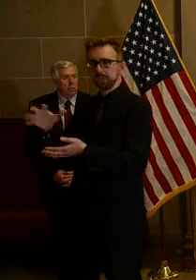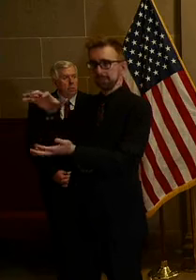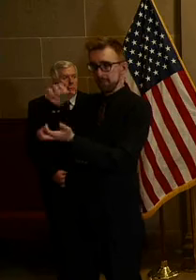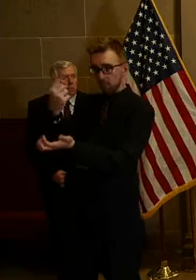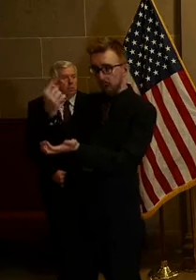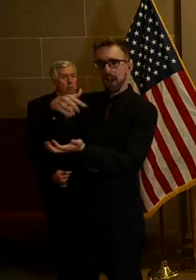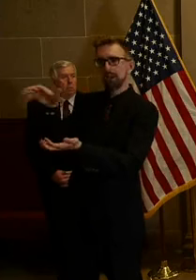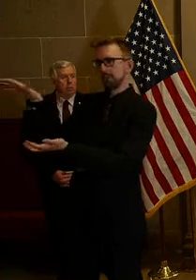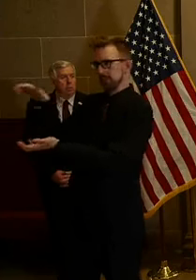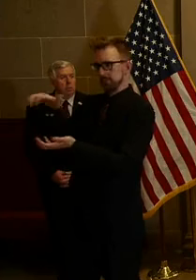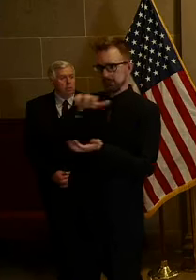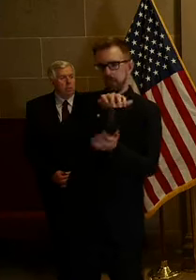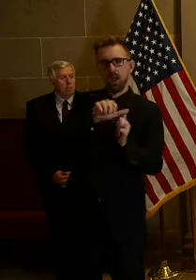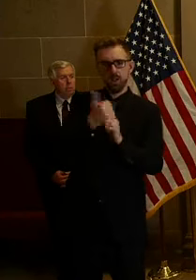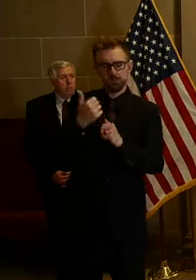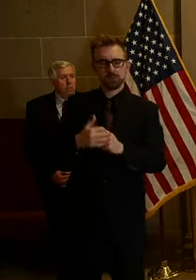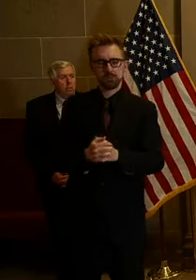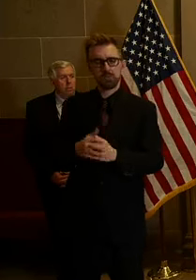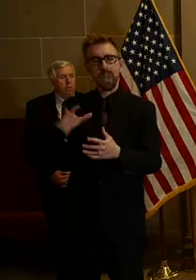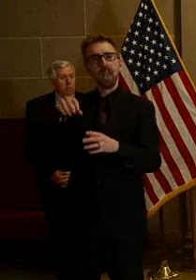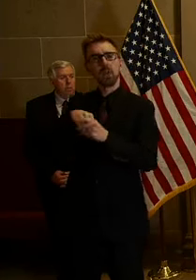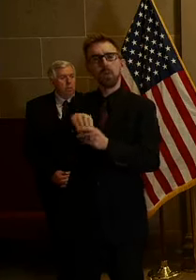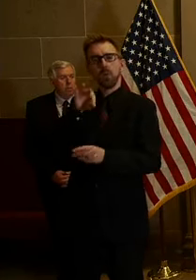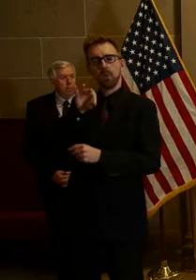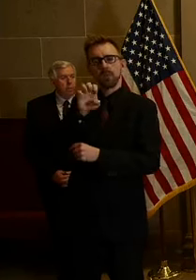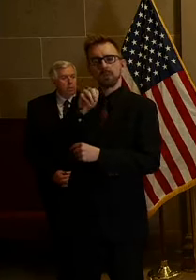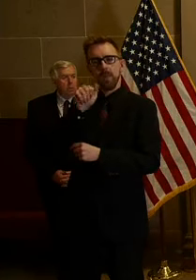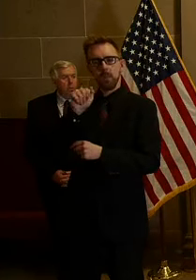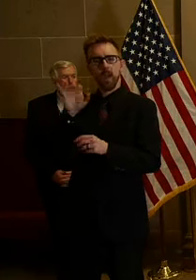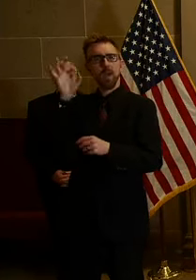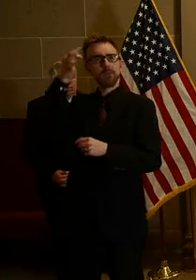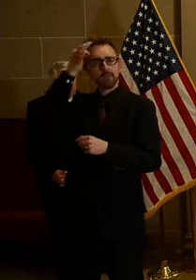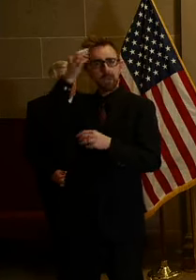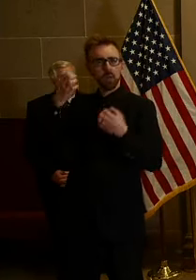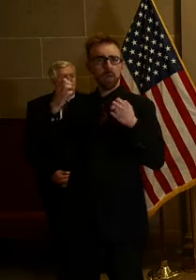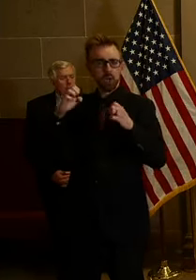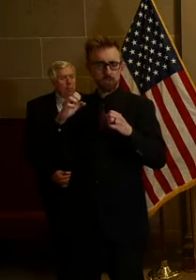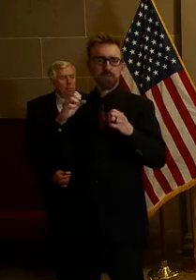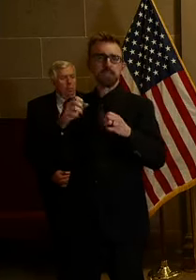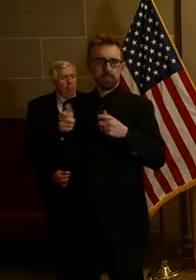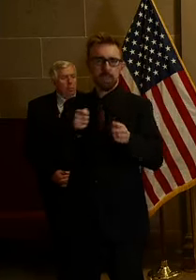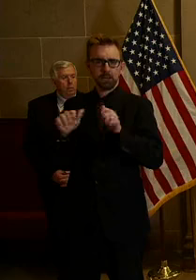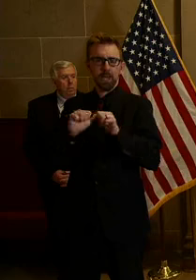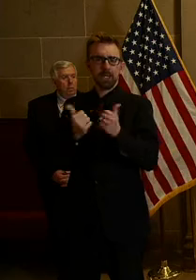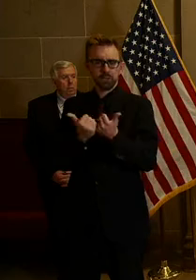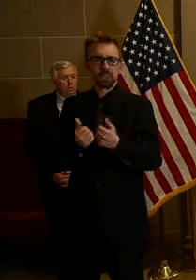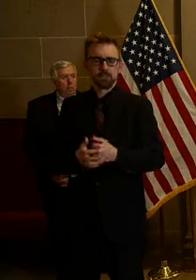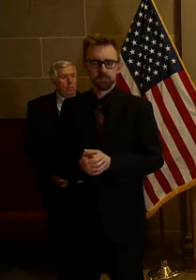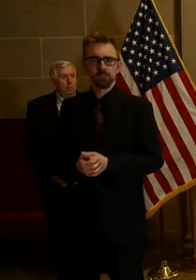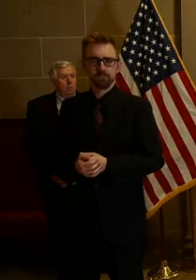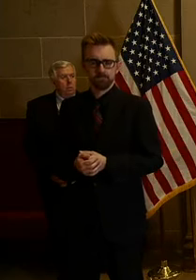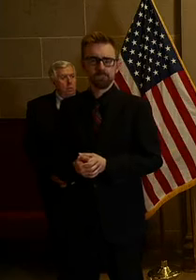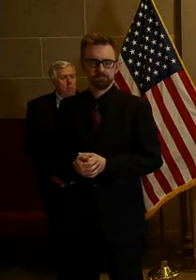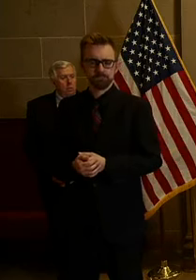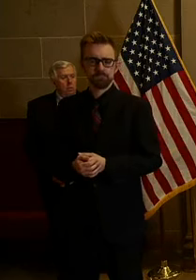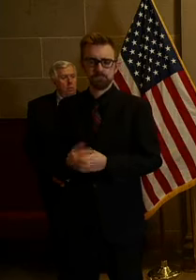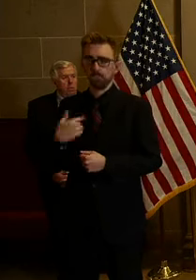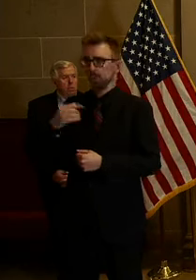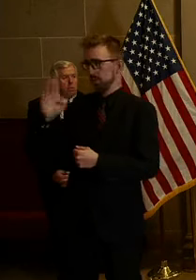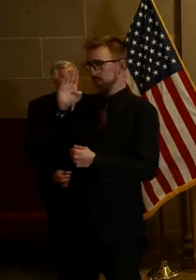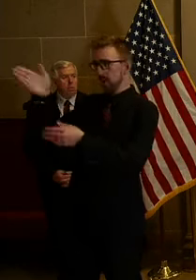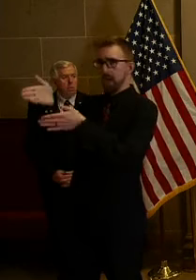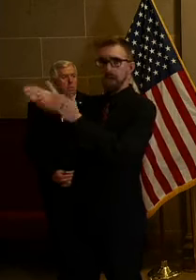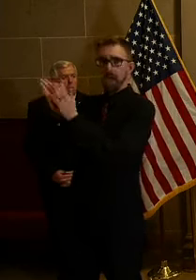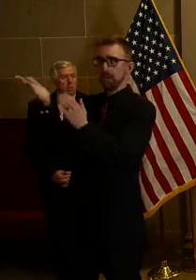including directly from FEMA through a direct federal assistance request through the Federal Emergency Management Agency.